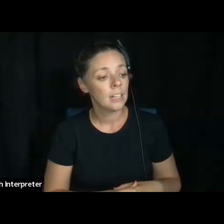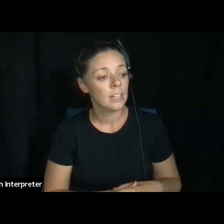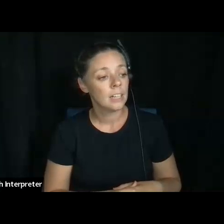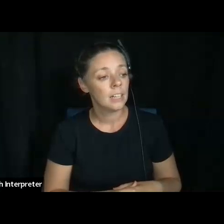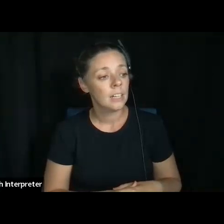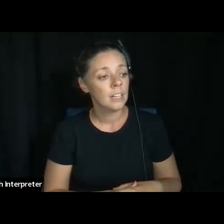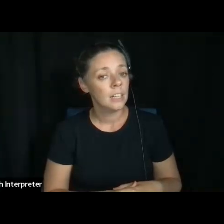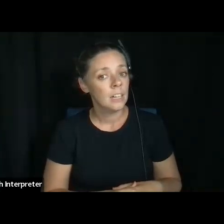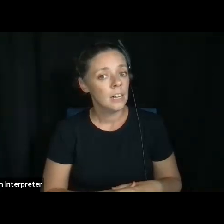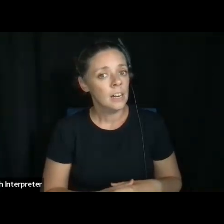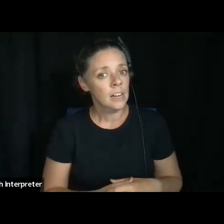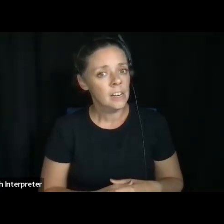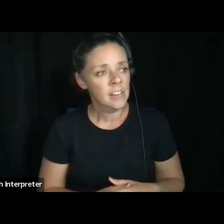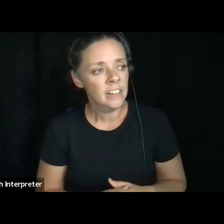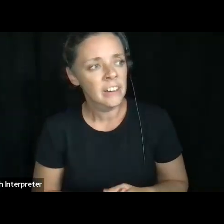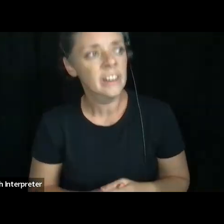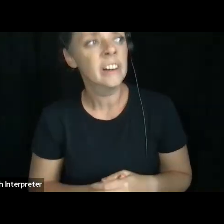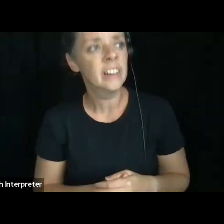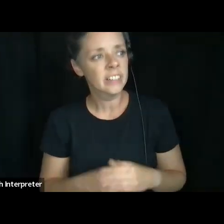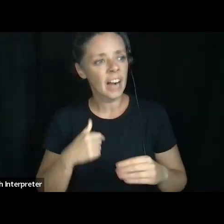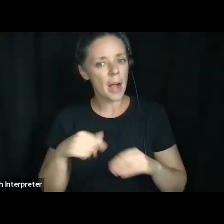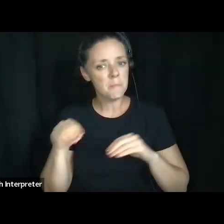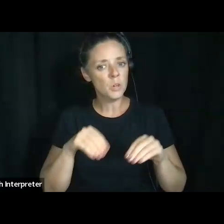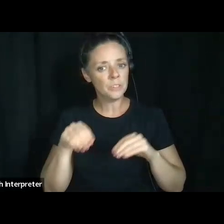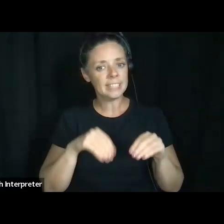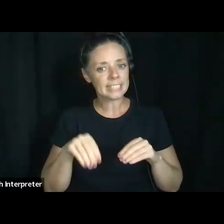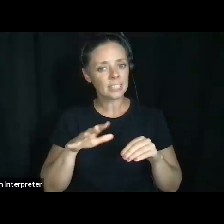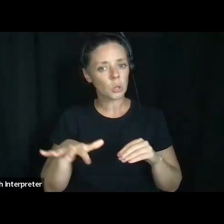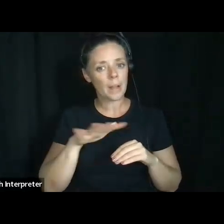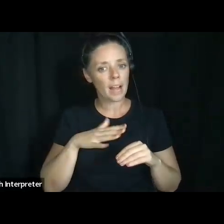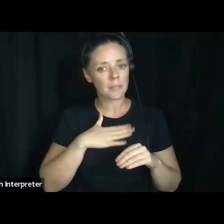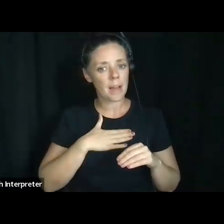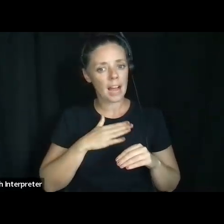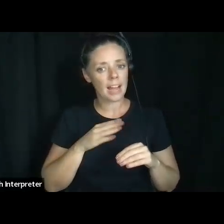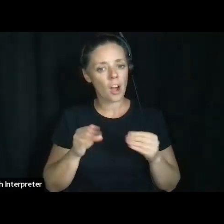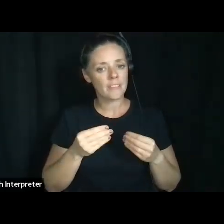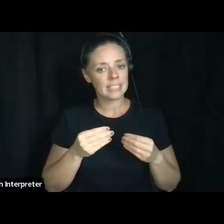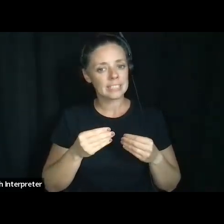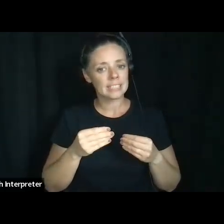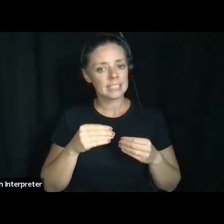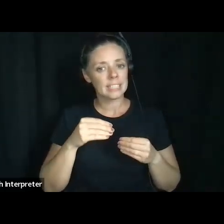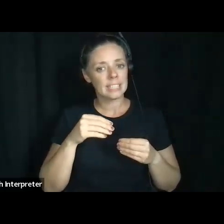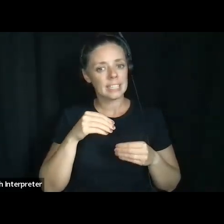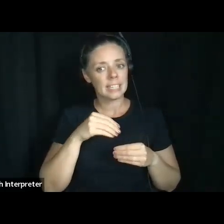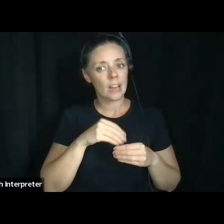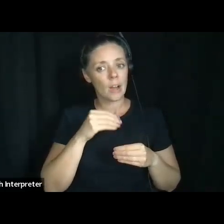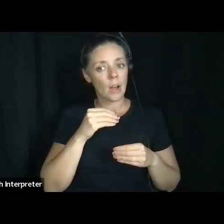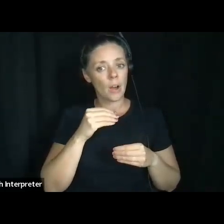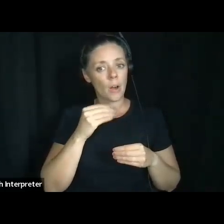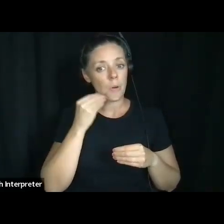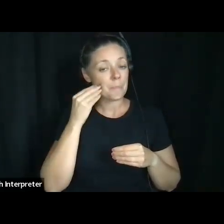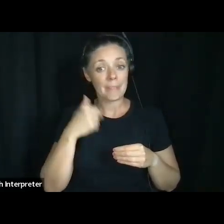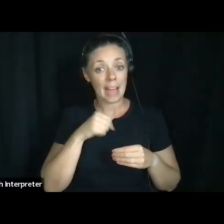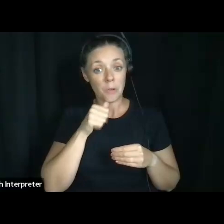around and, uh, moving around my office in the house. So, cause I work from home, so I don't have the camera on cause I have a mess.